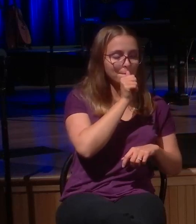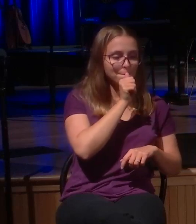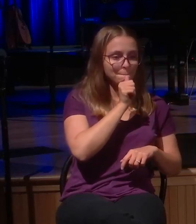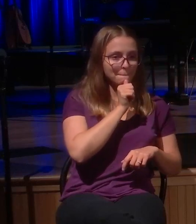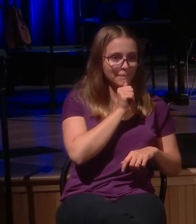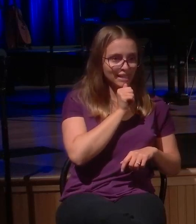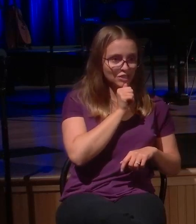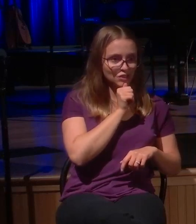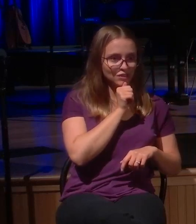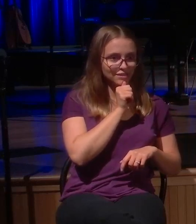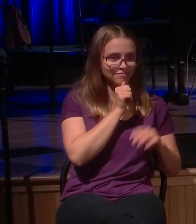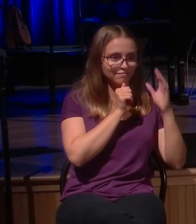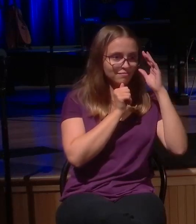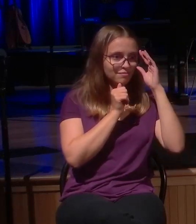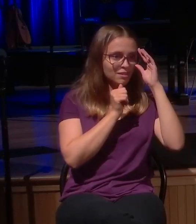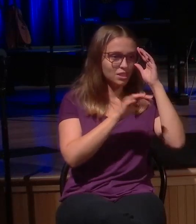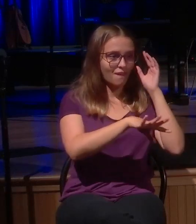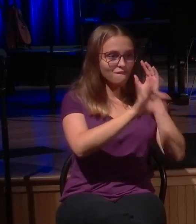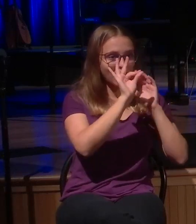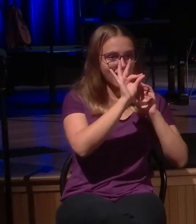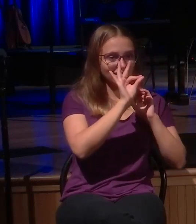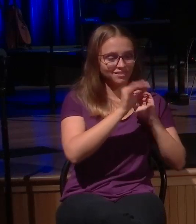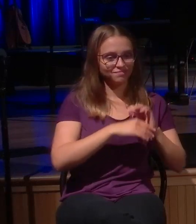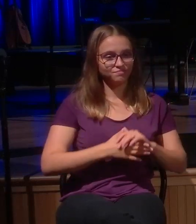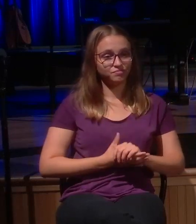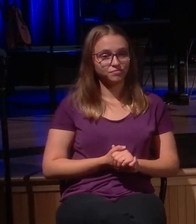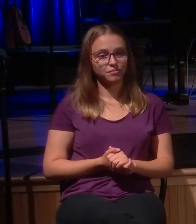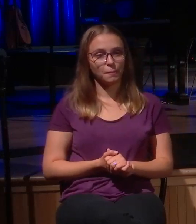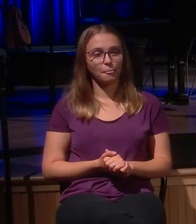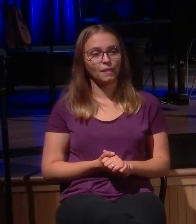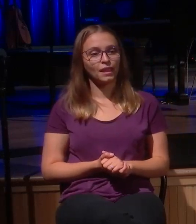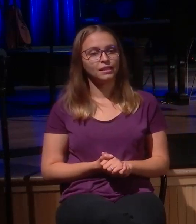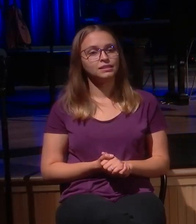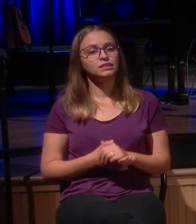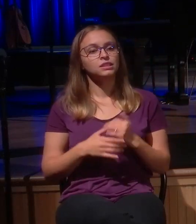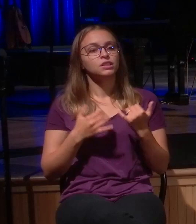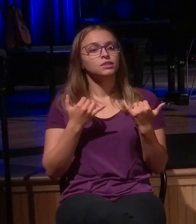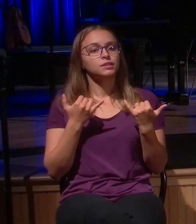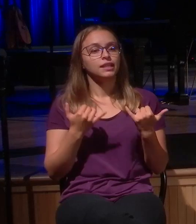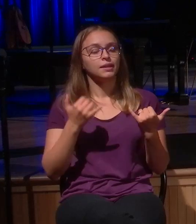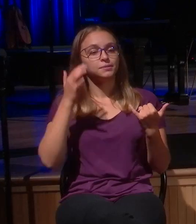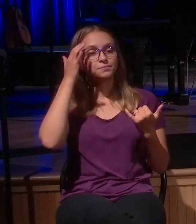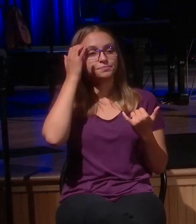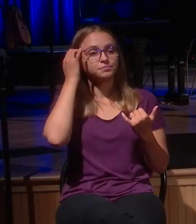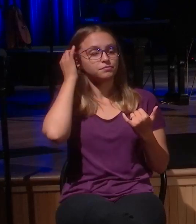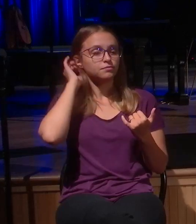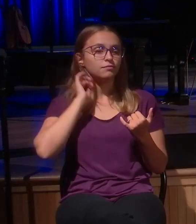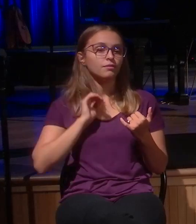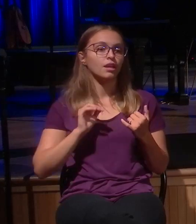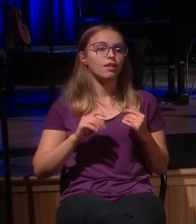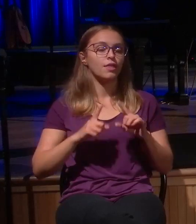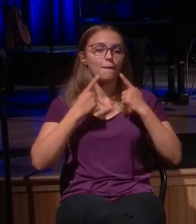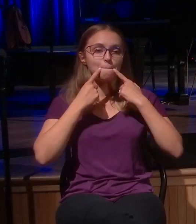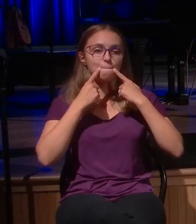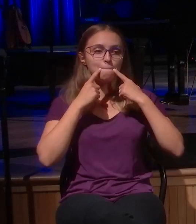these three parables of the shepherd, the coin, and the son, now paints a final portrait. And here it is.